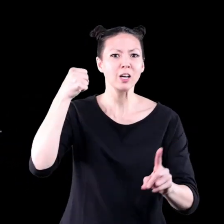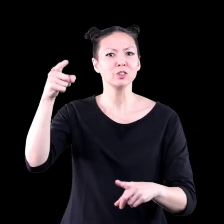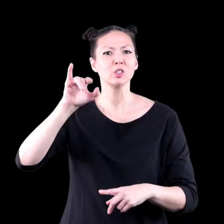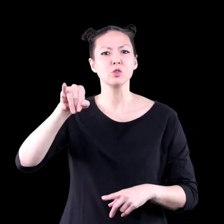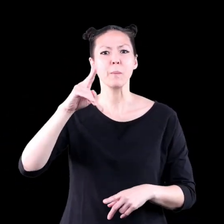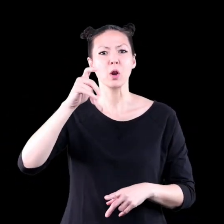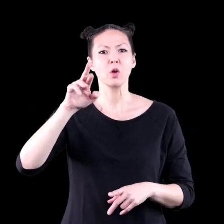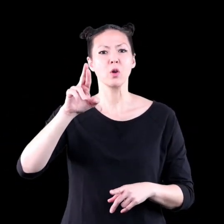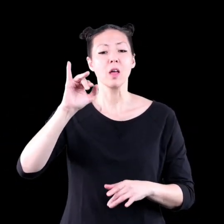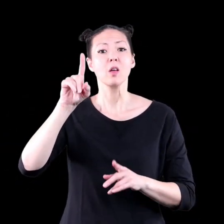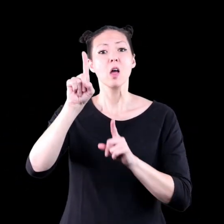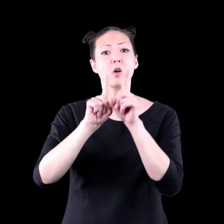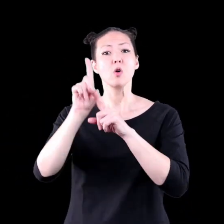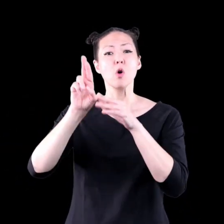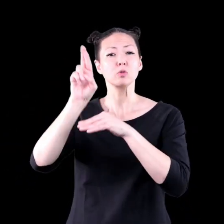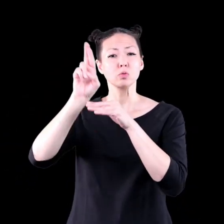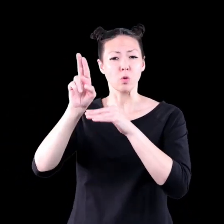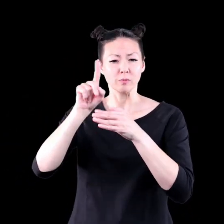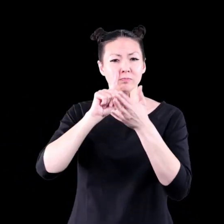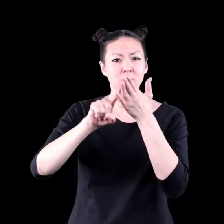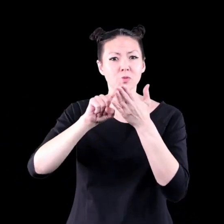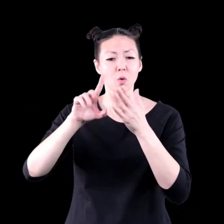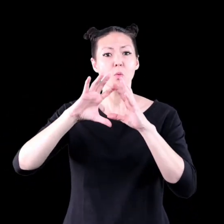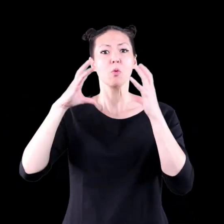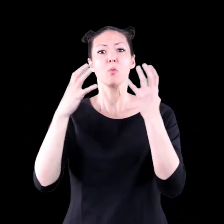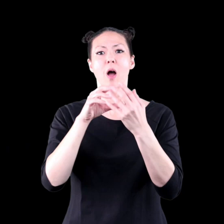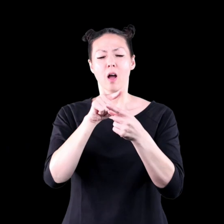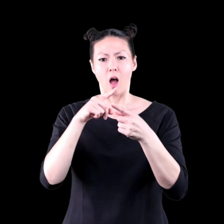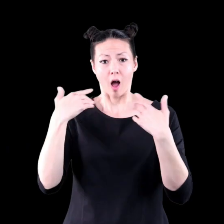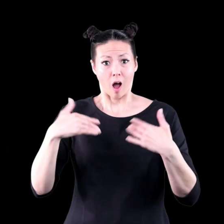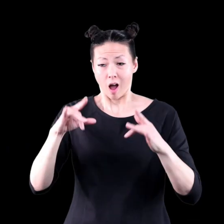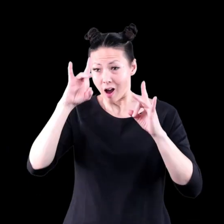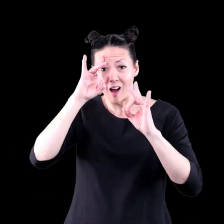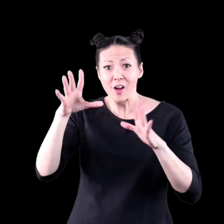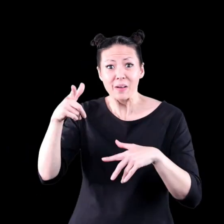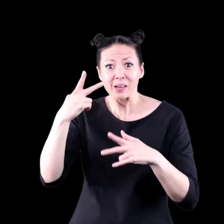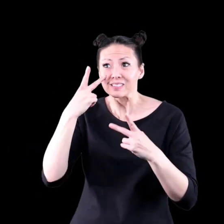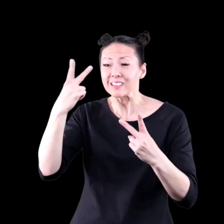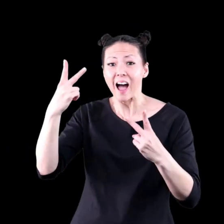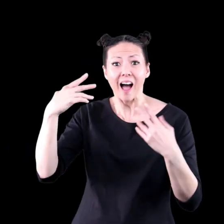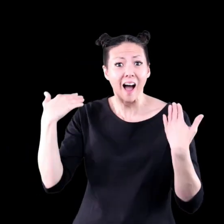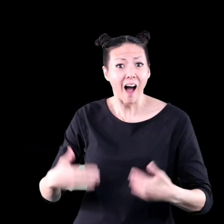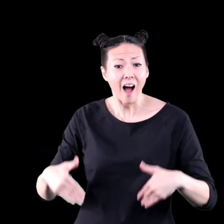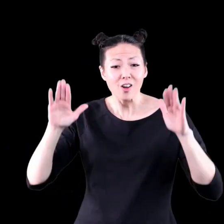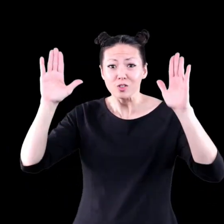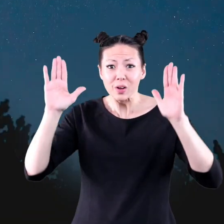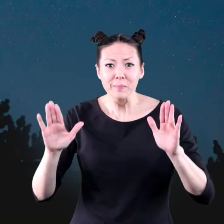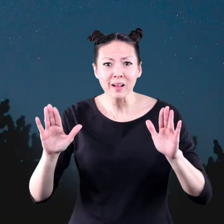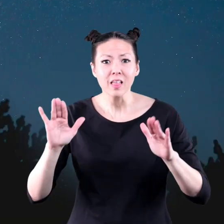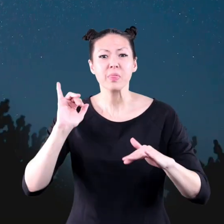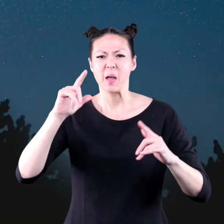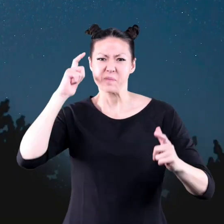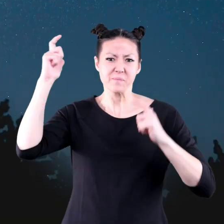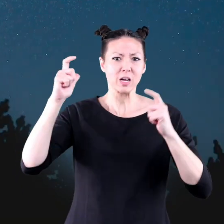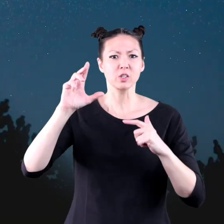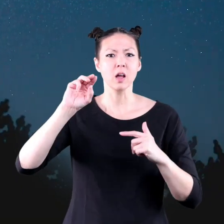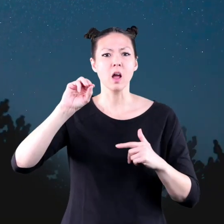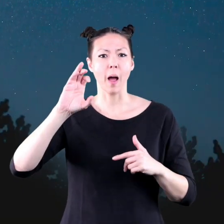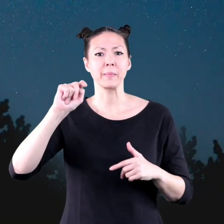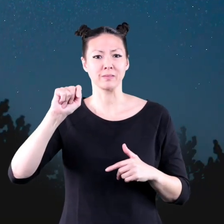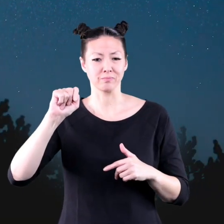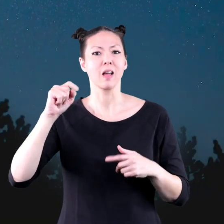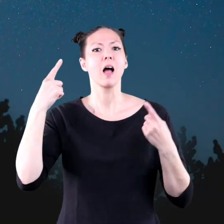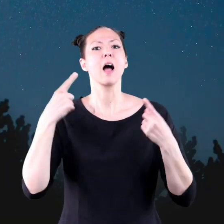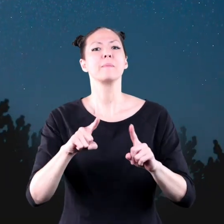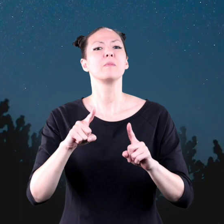crashed into Jupiter while astronomers worldwide watched the incredible sight. A major comet that can be